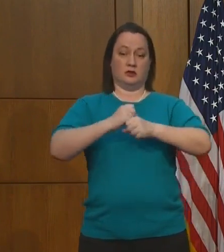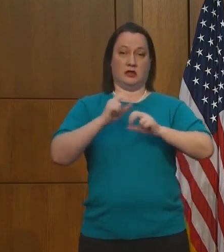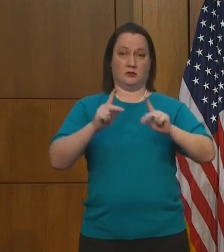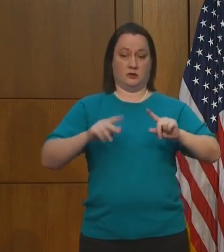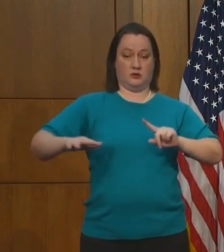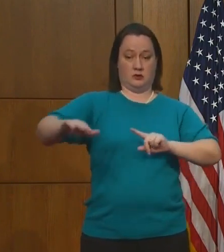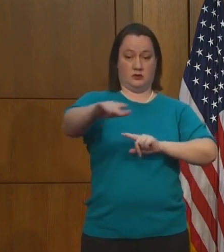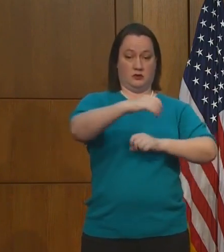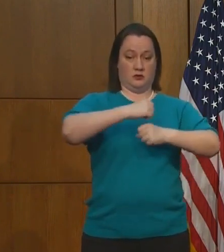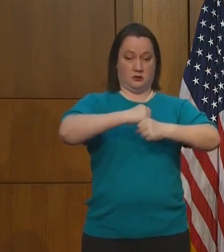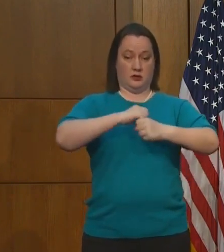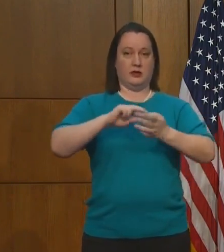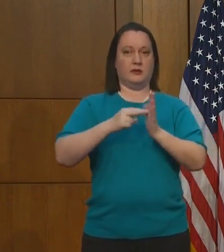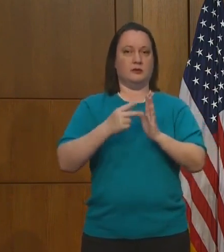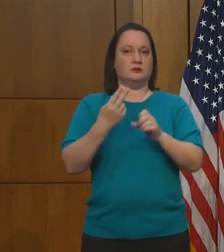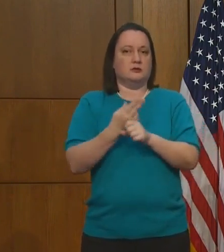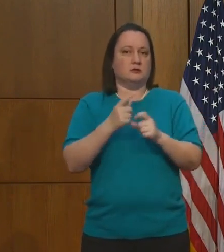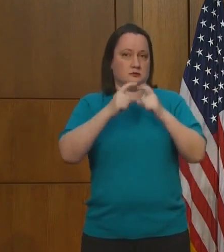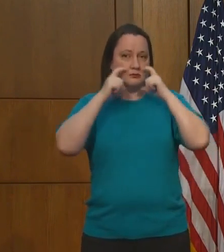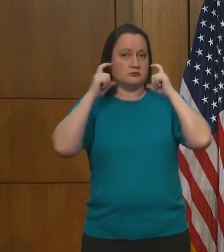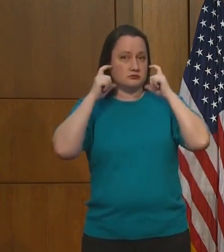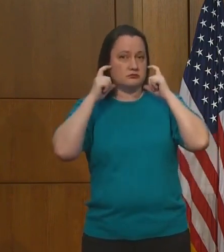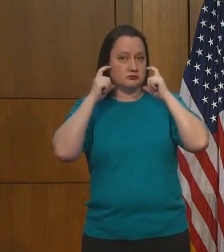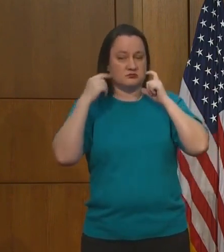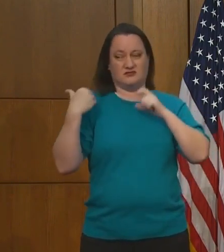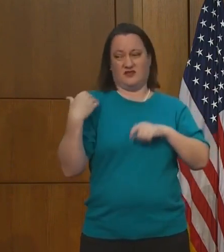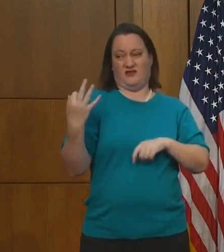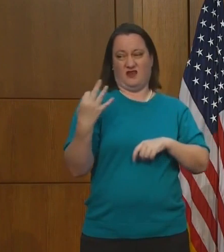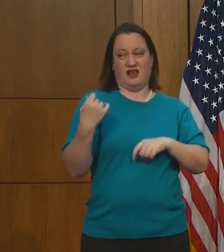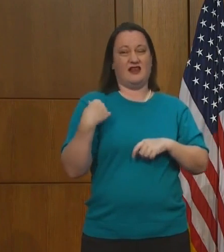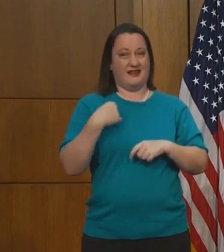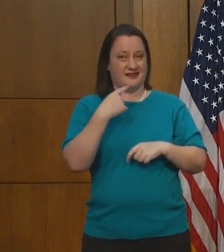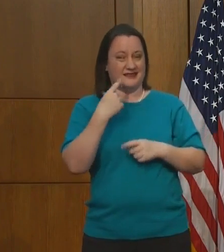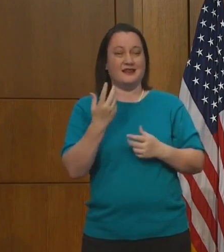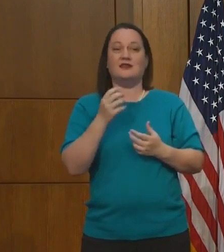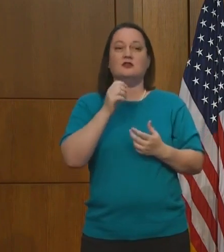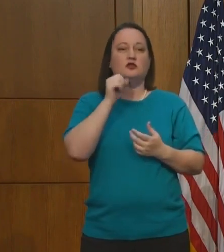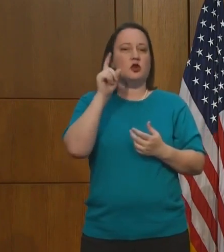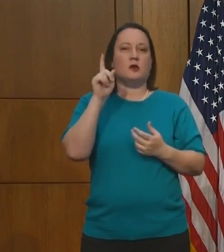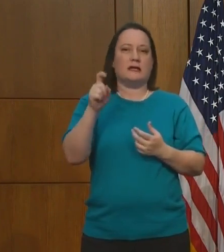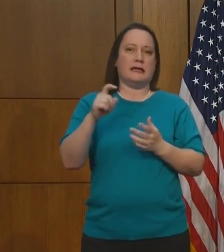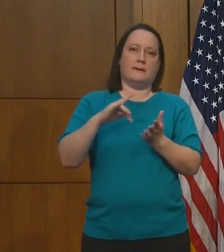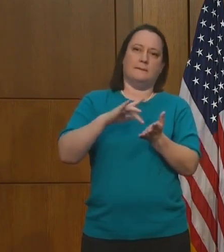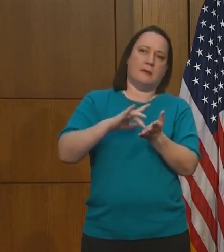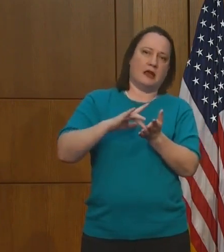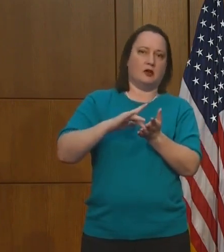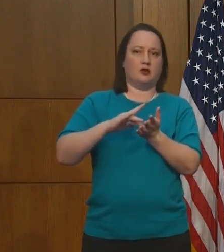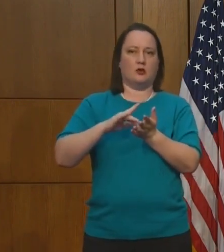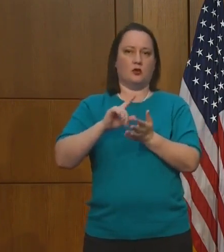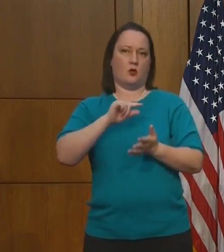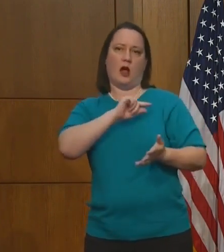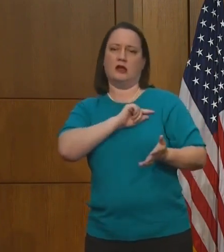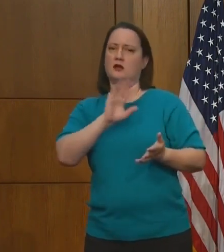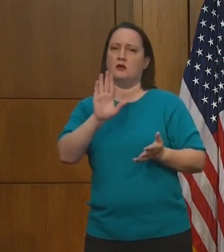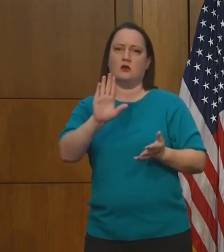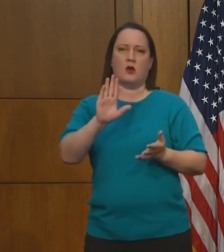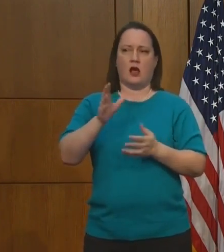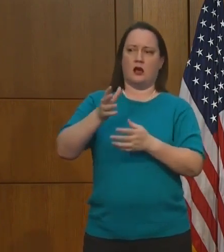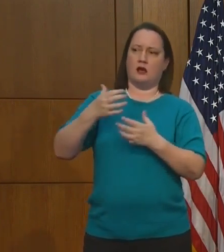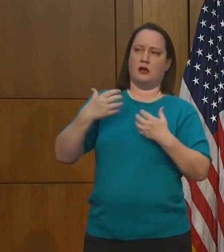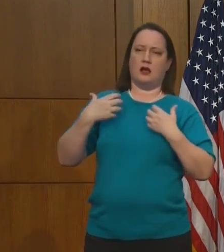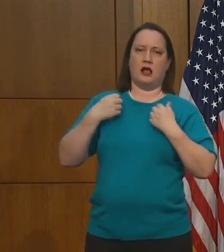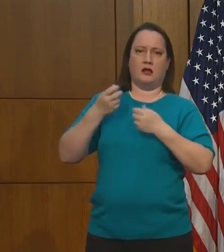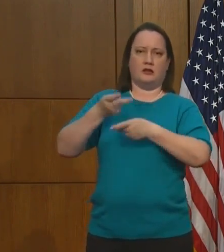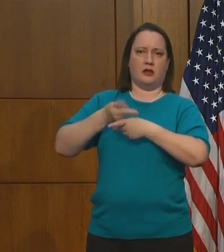coverings. As I said on Friday, they don't need to be medical grade. Our healthcare providers need those.